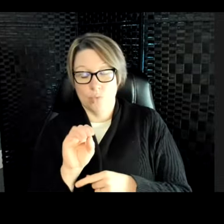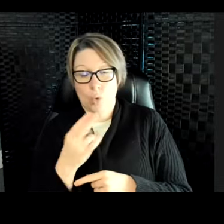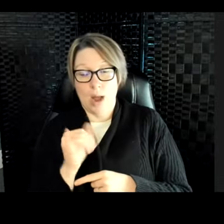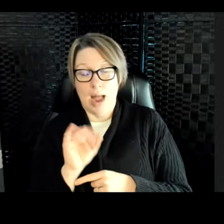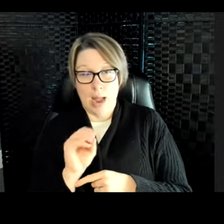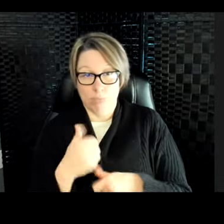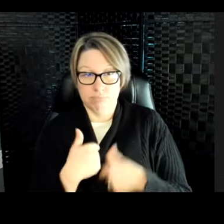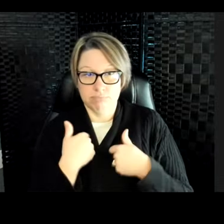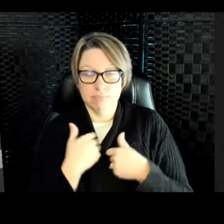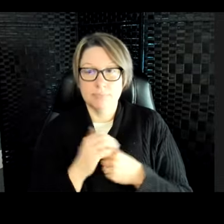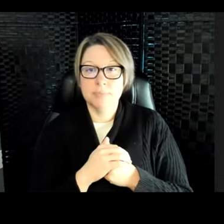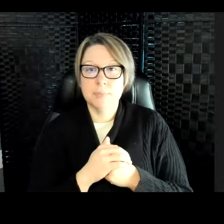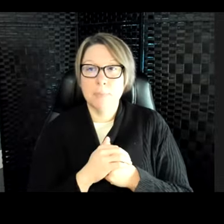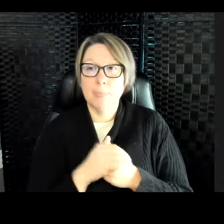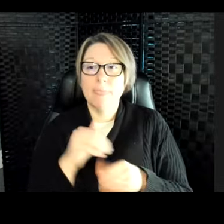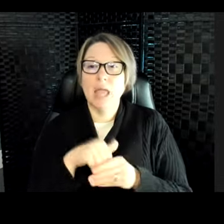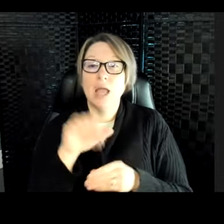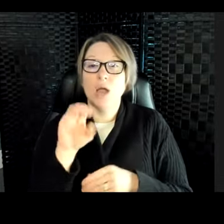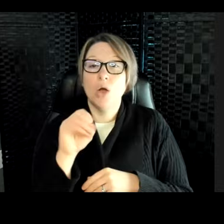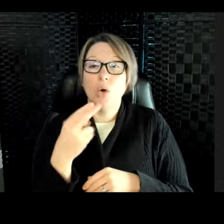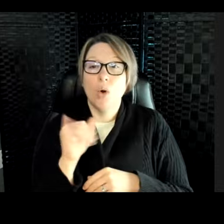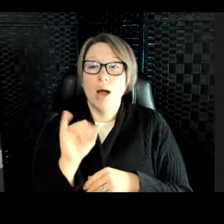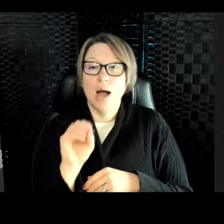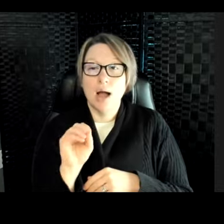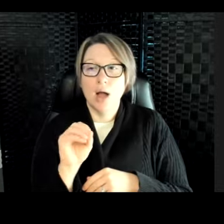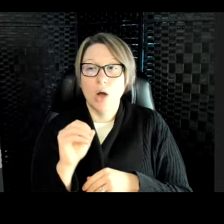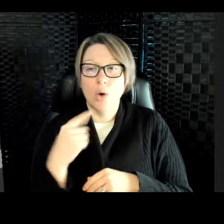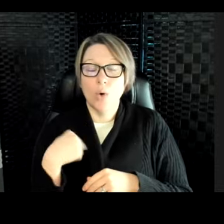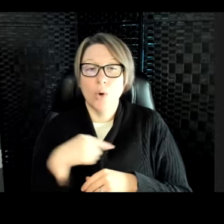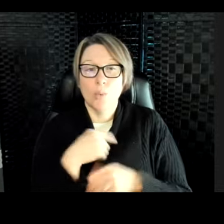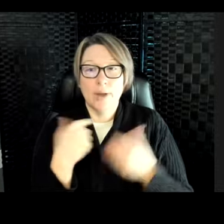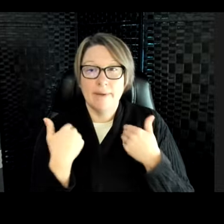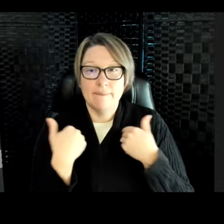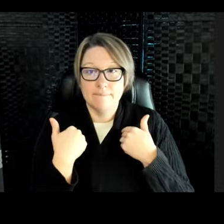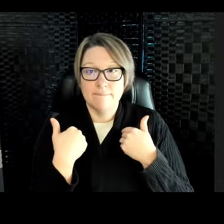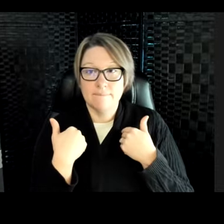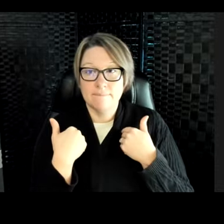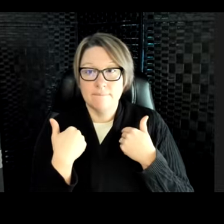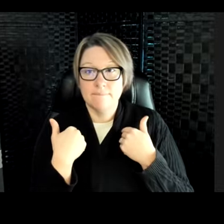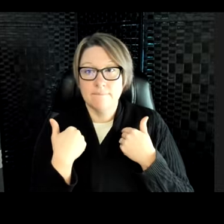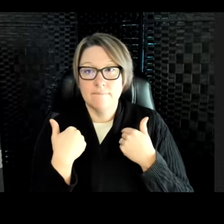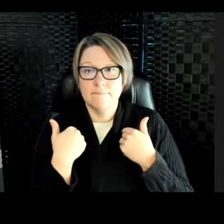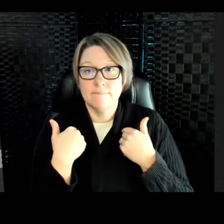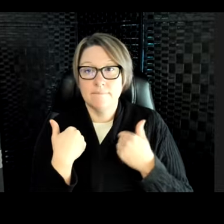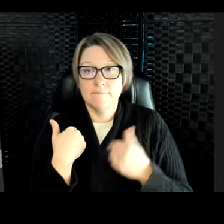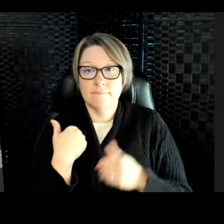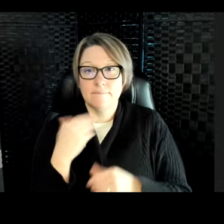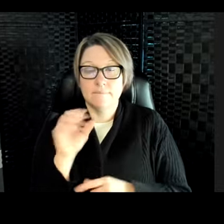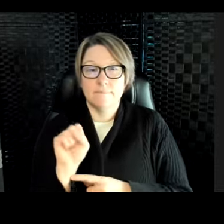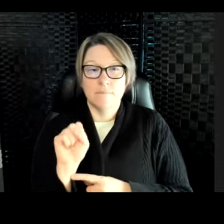So in Ohio, we have, where are you? Oh, there you are. Sturgeon. So